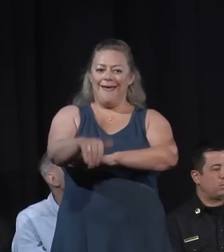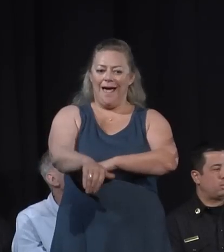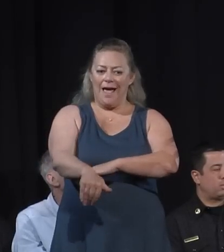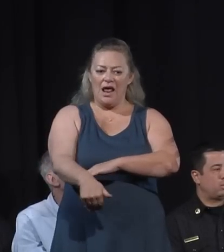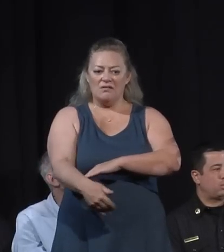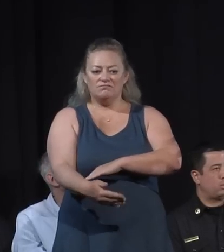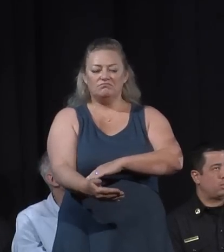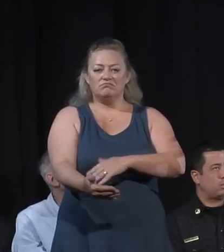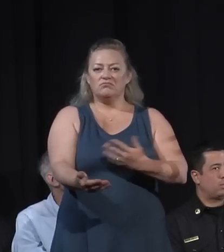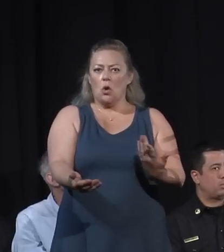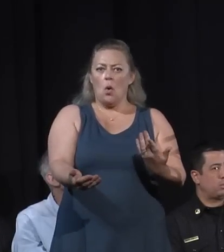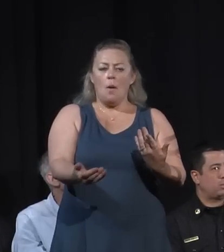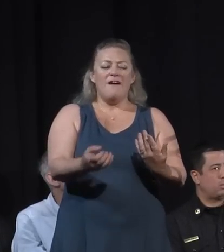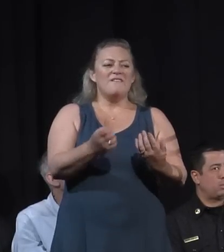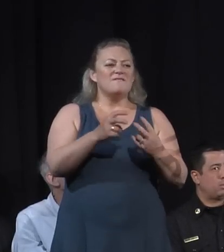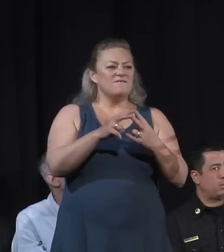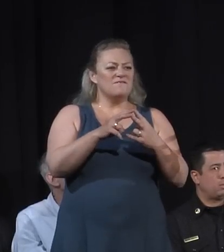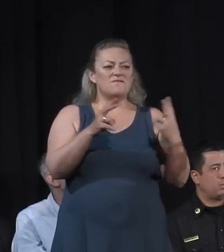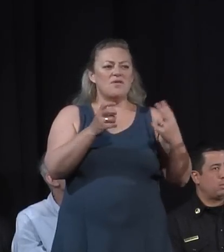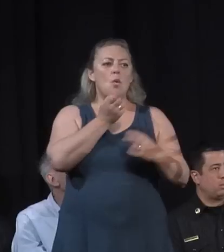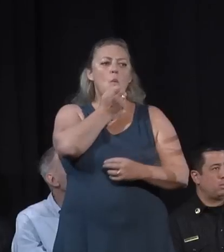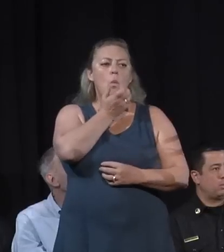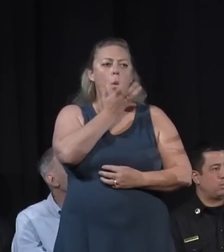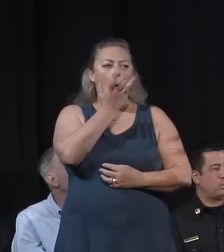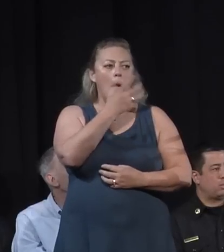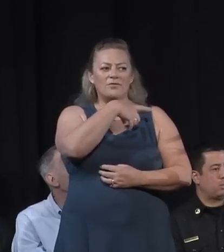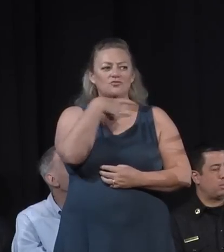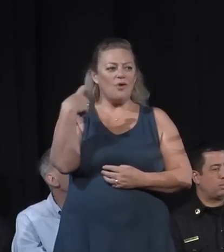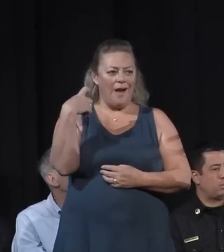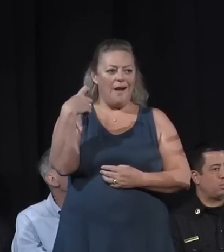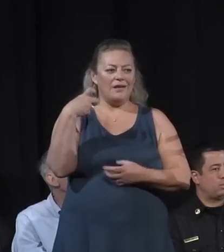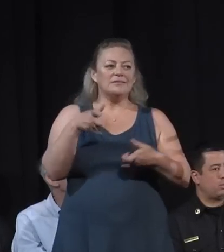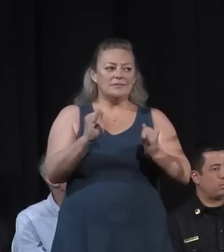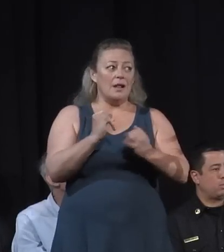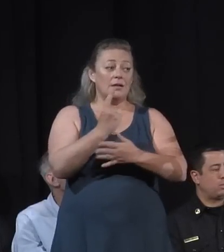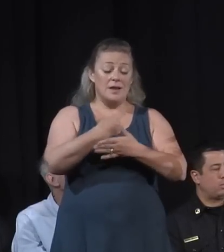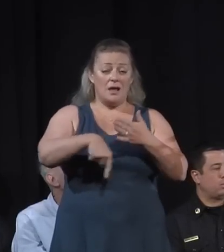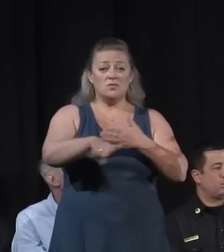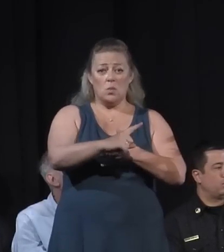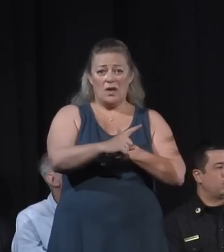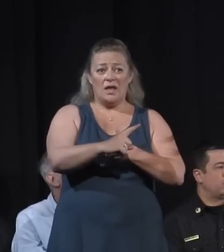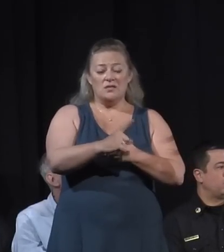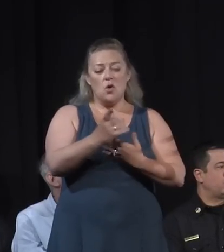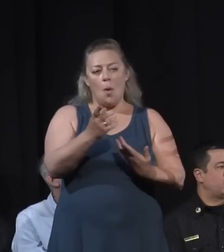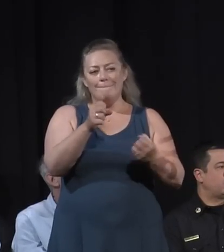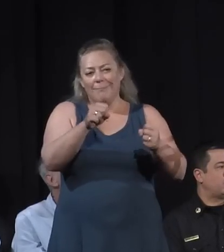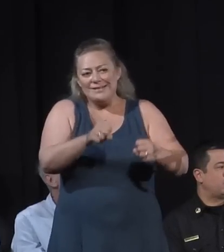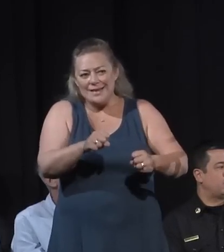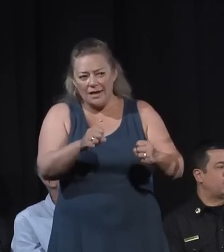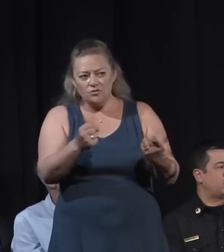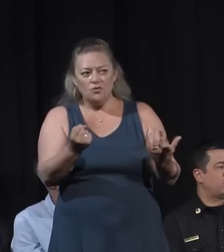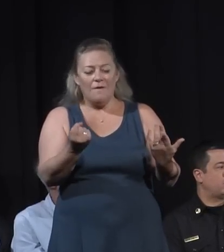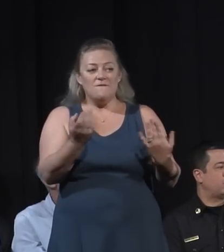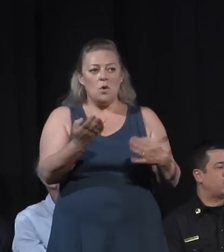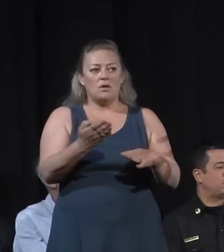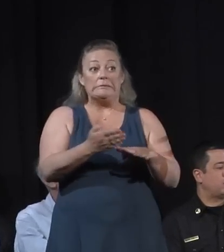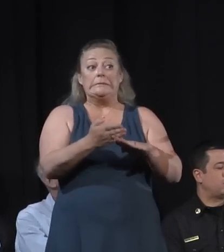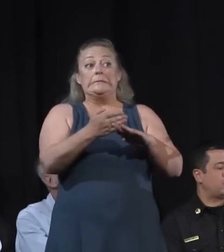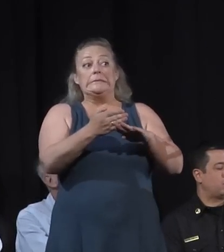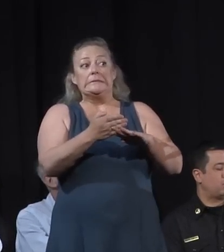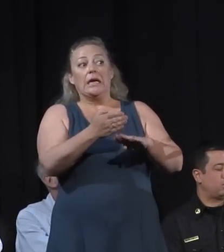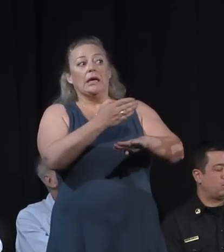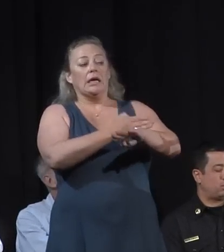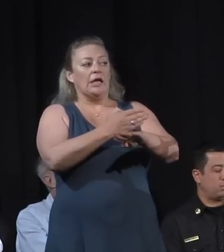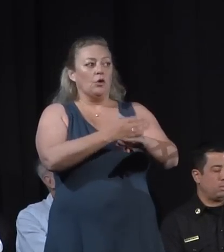very warm and dry. So all the way through next week, there's going to be the potential for elevated even critical fire weather conditions to continue across